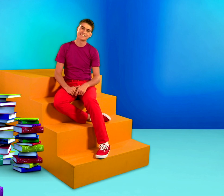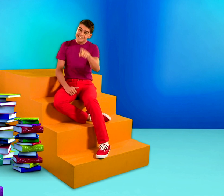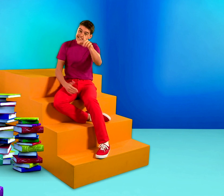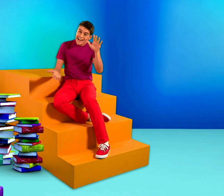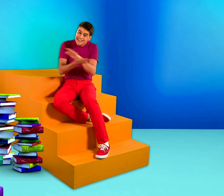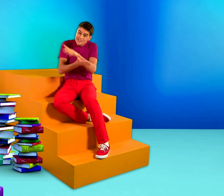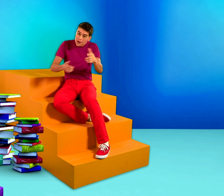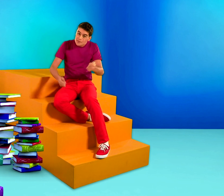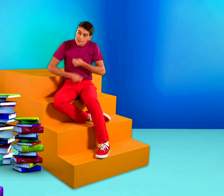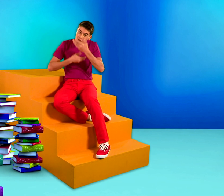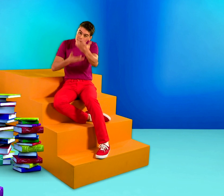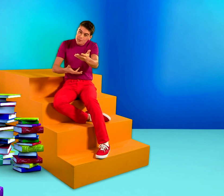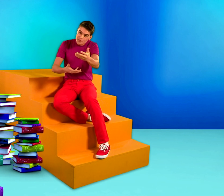Did you enjoy that poem?